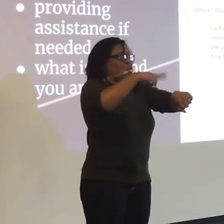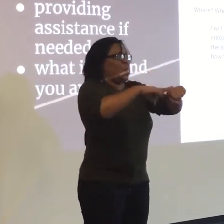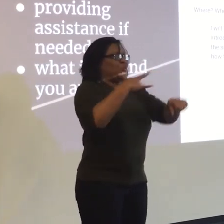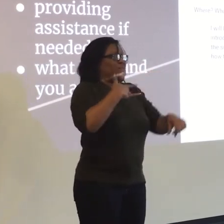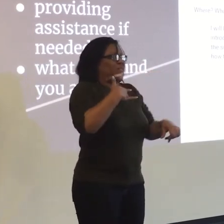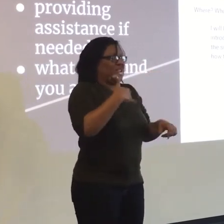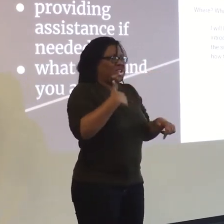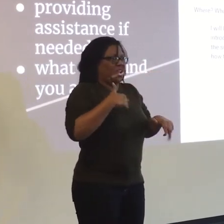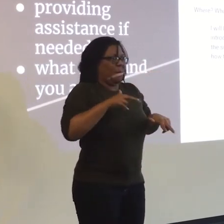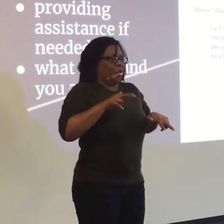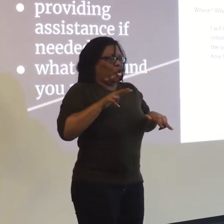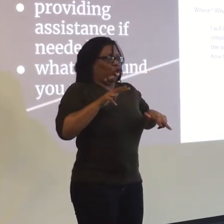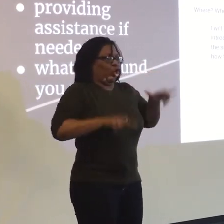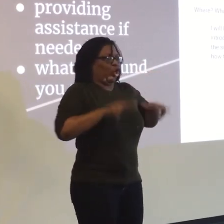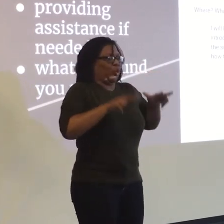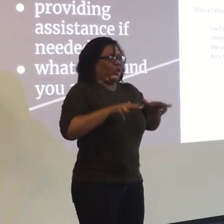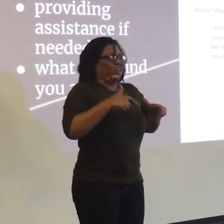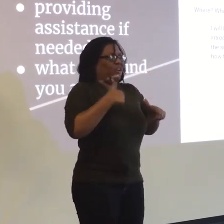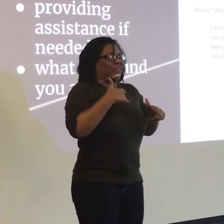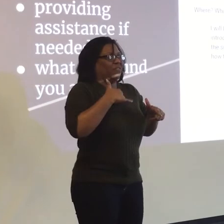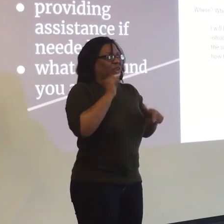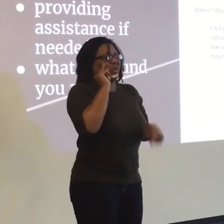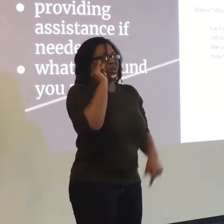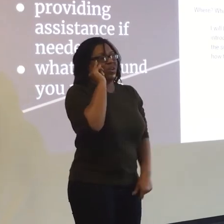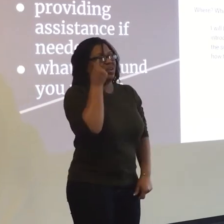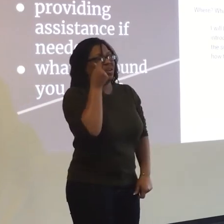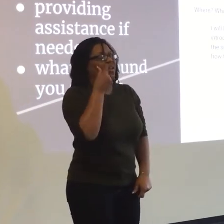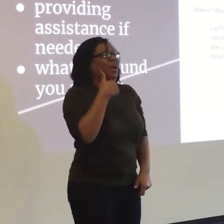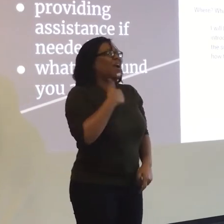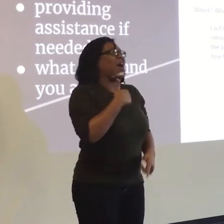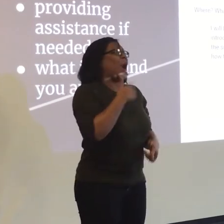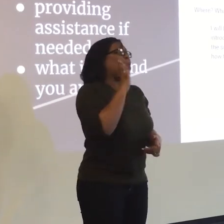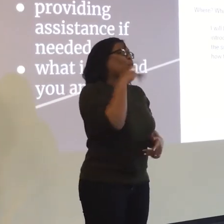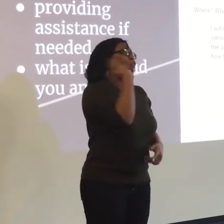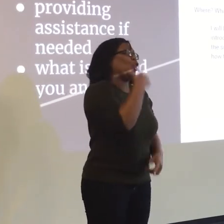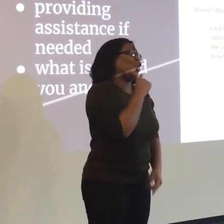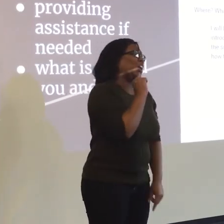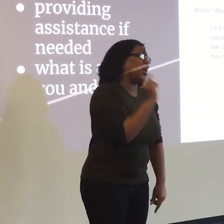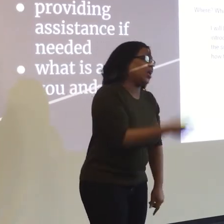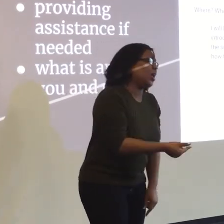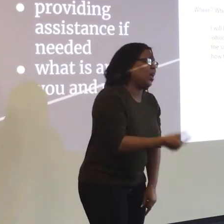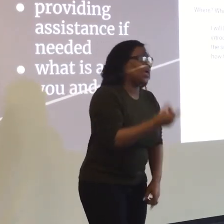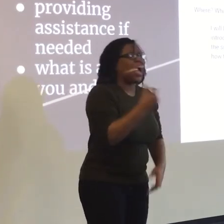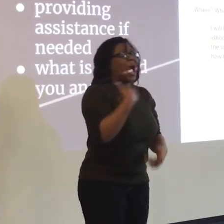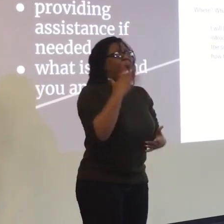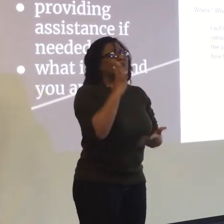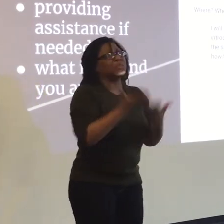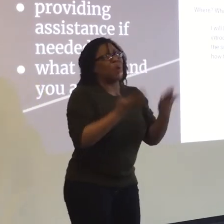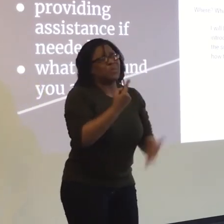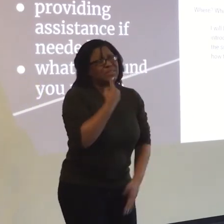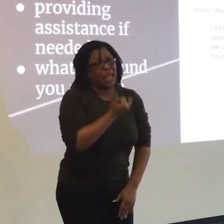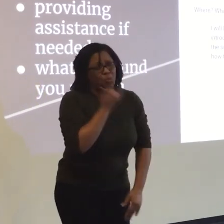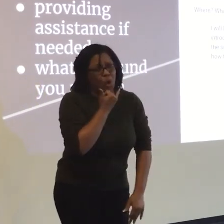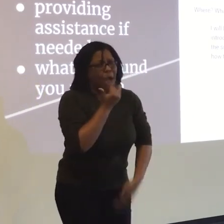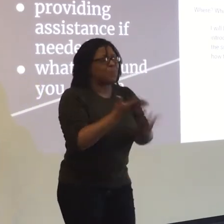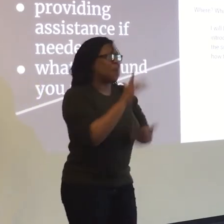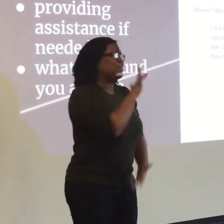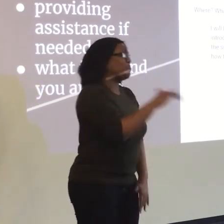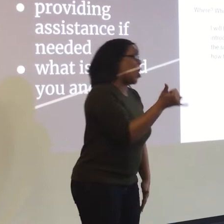That's okay. That's a normal feeling. That's a very normal feeling. Just the awkwardness that comes across. You know, I don't want to look like I'm too goofy. Maybe I'm